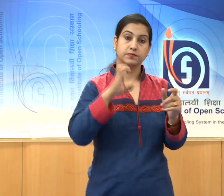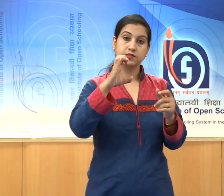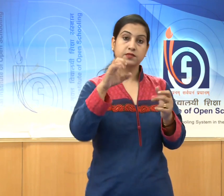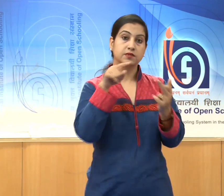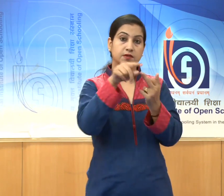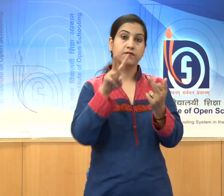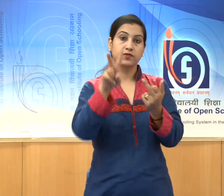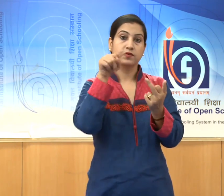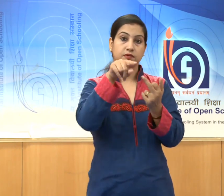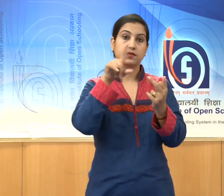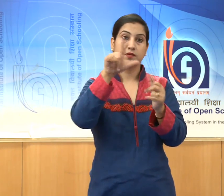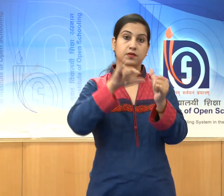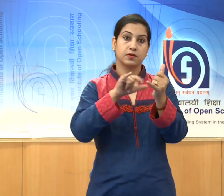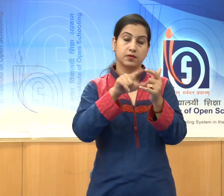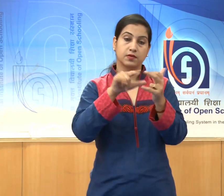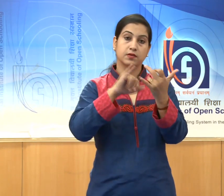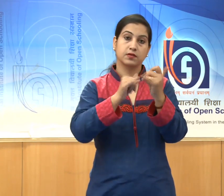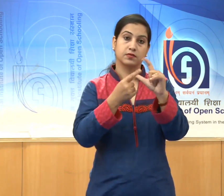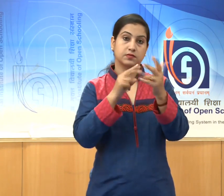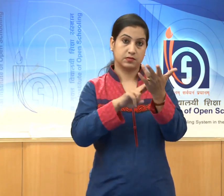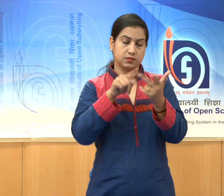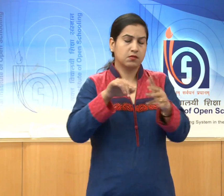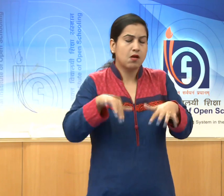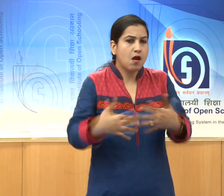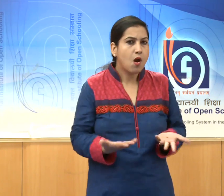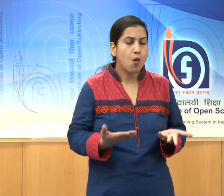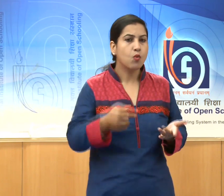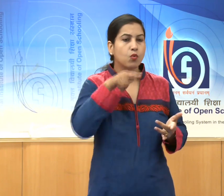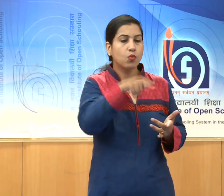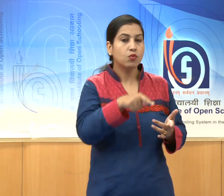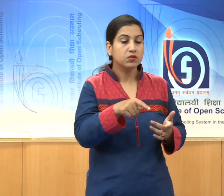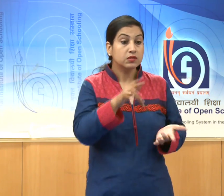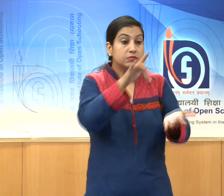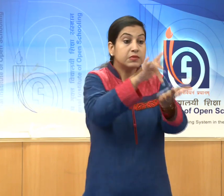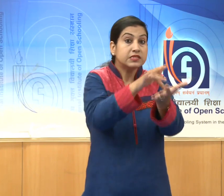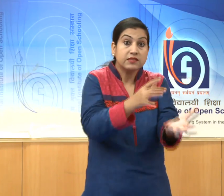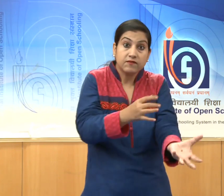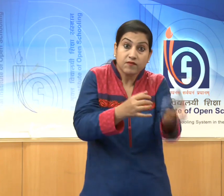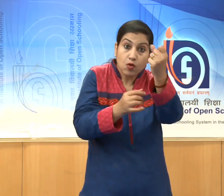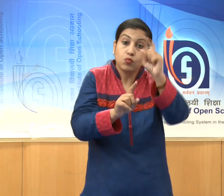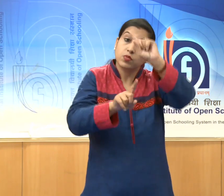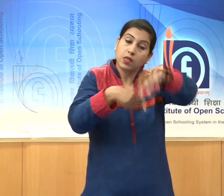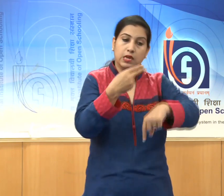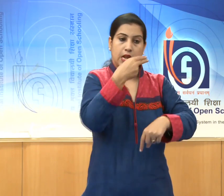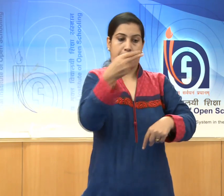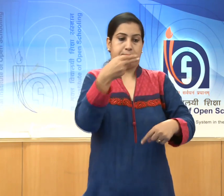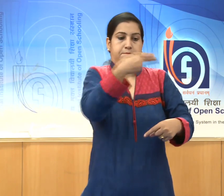after the site from